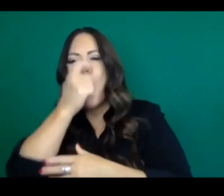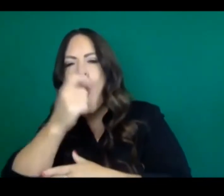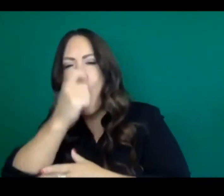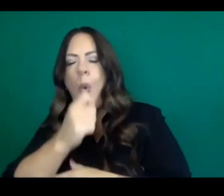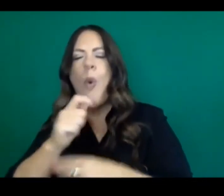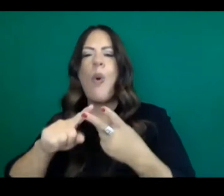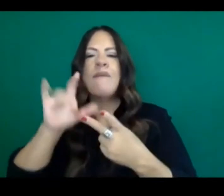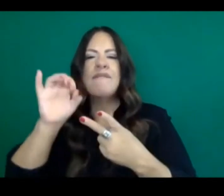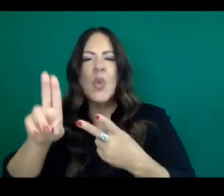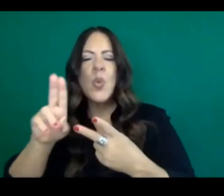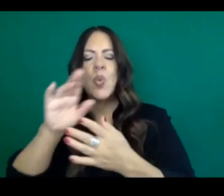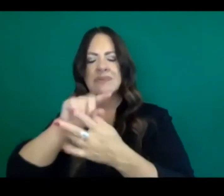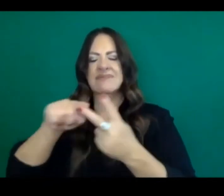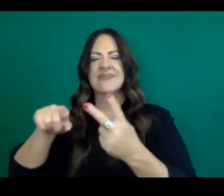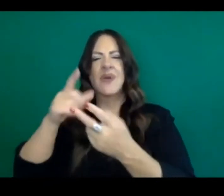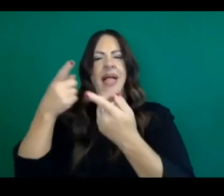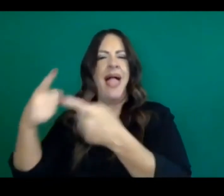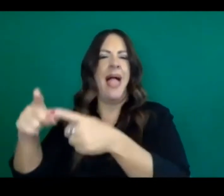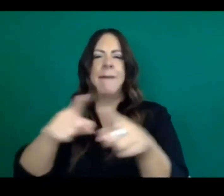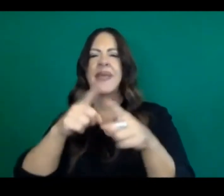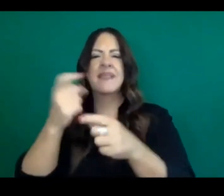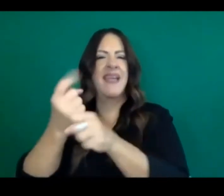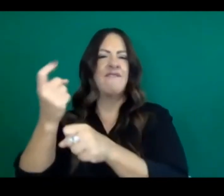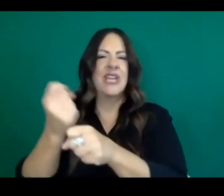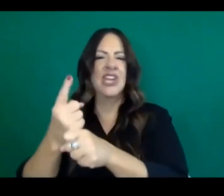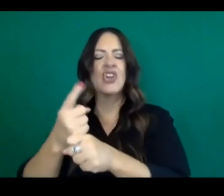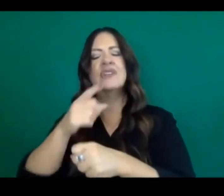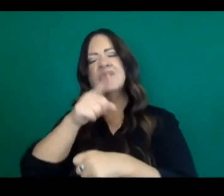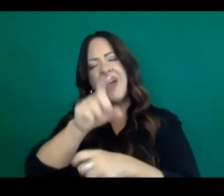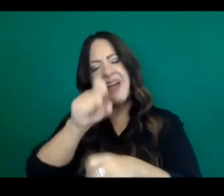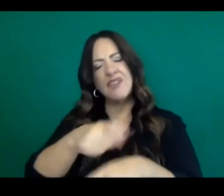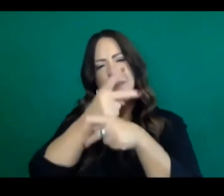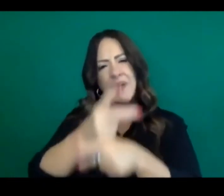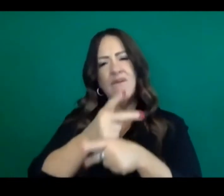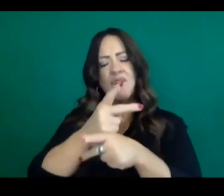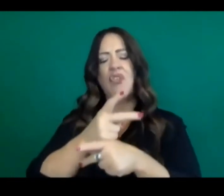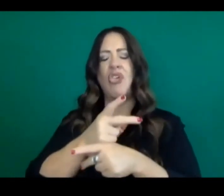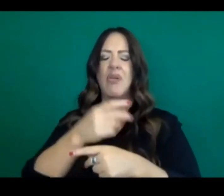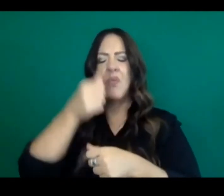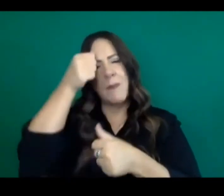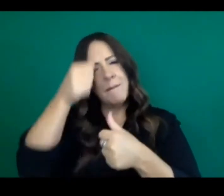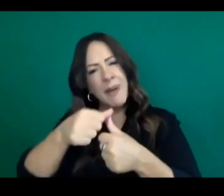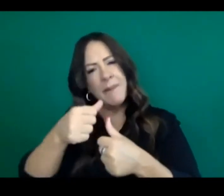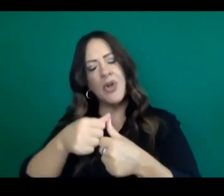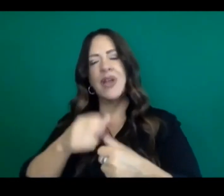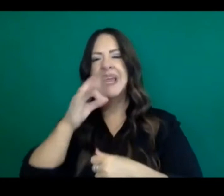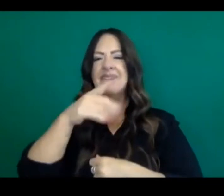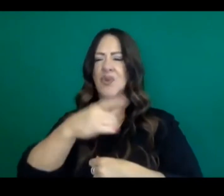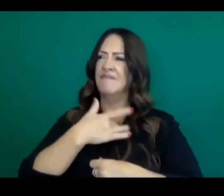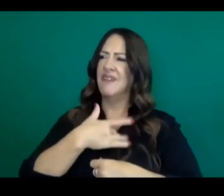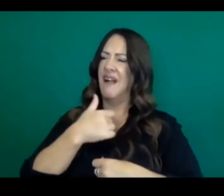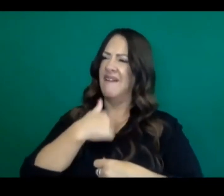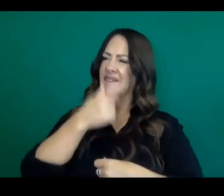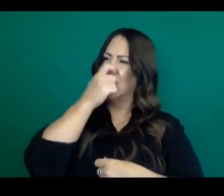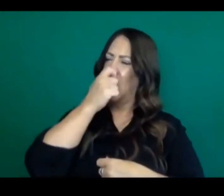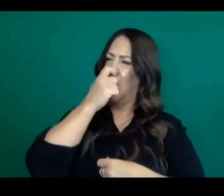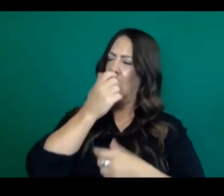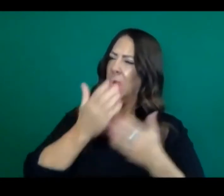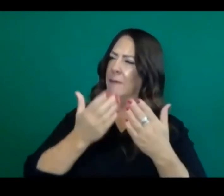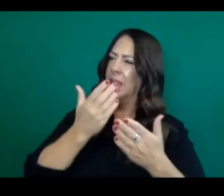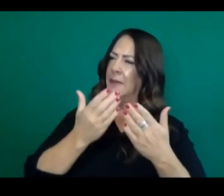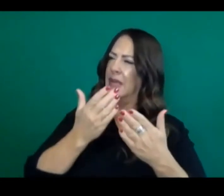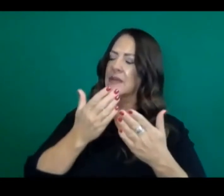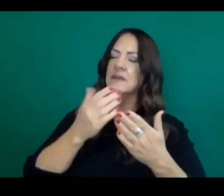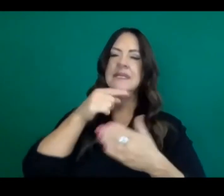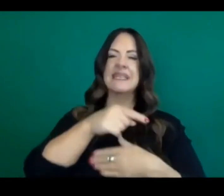come alive a bit more. If you have symptoms that look like the common cold, often those are the same ones that we see with